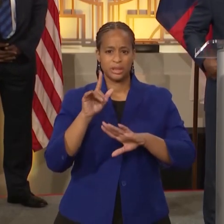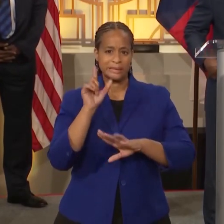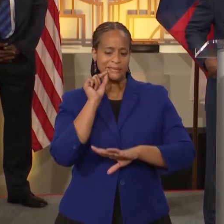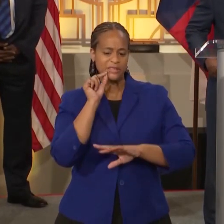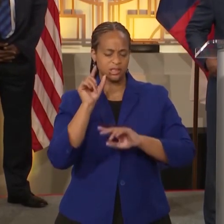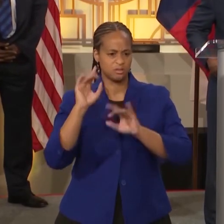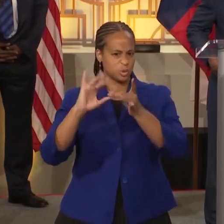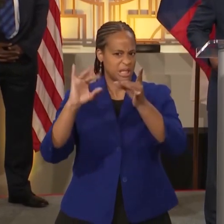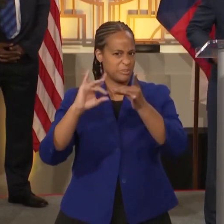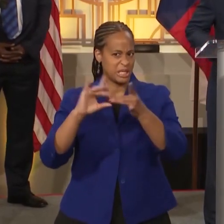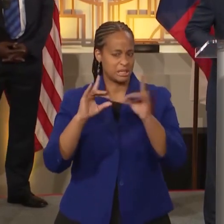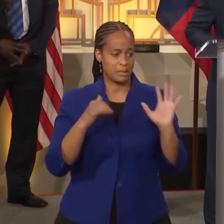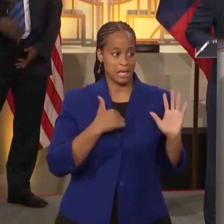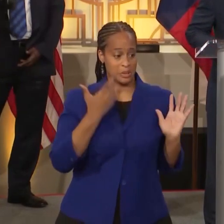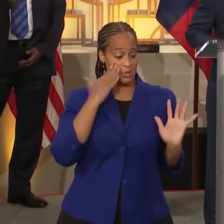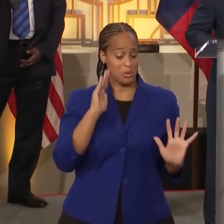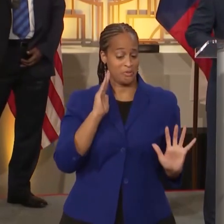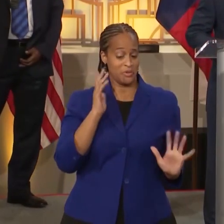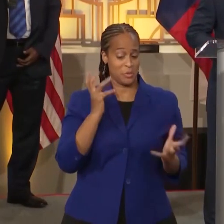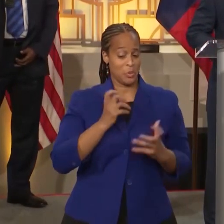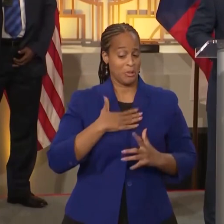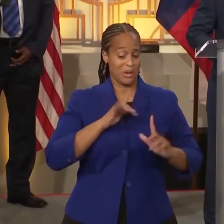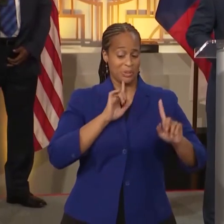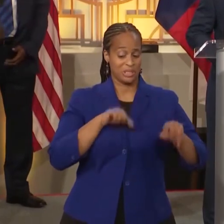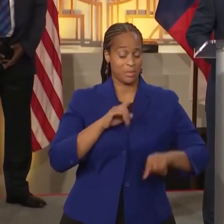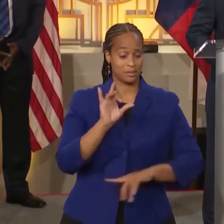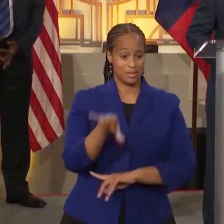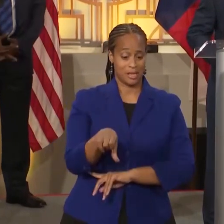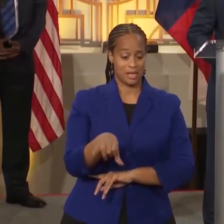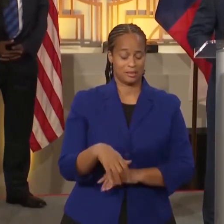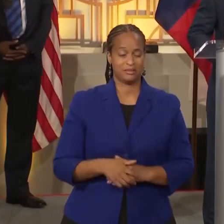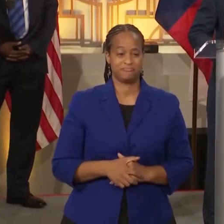I don't even know if you want my response to that.